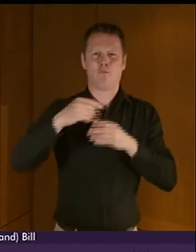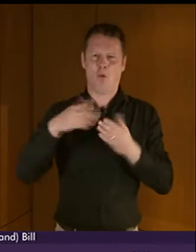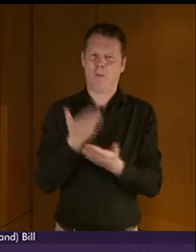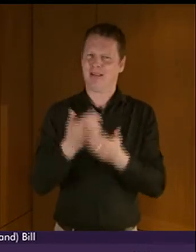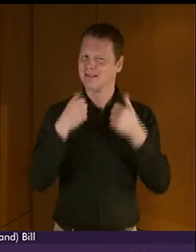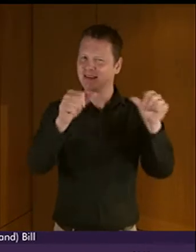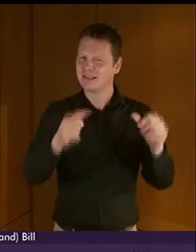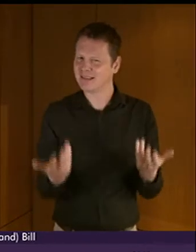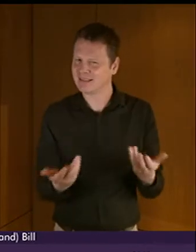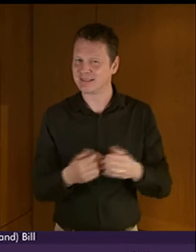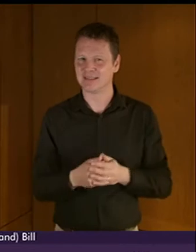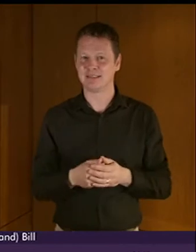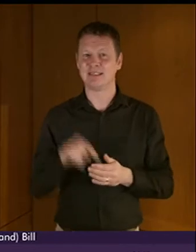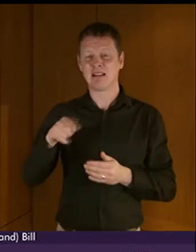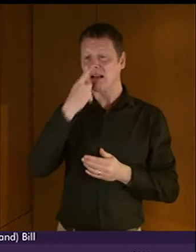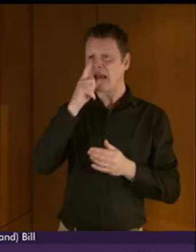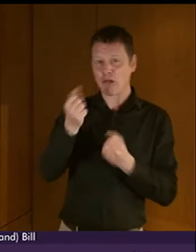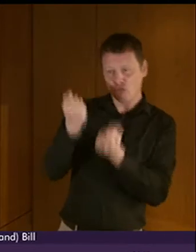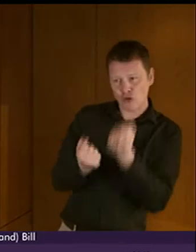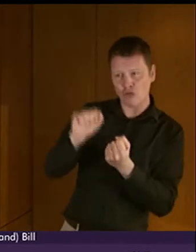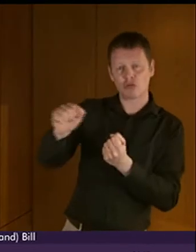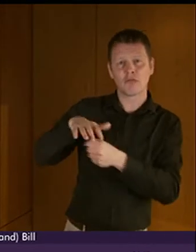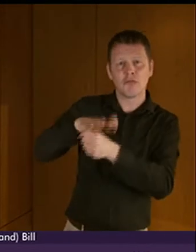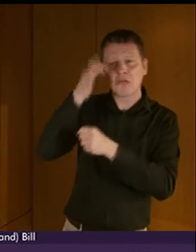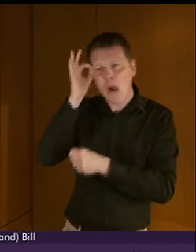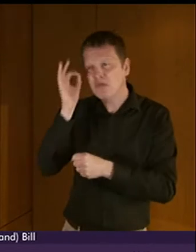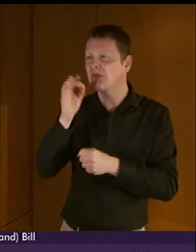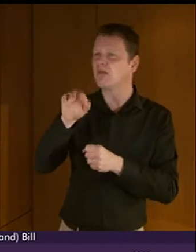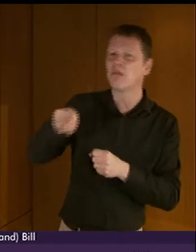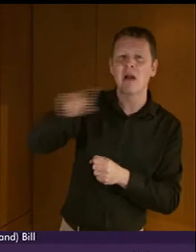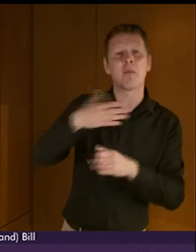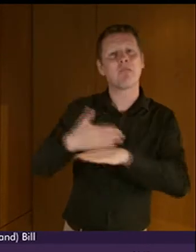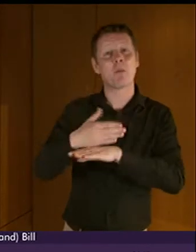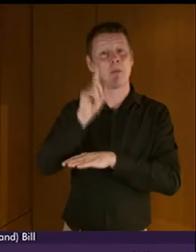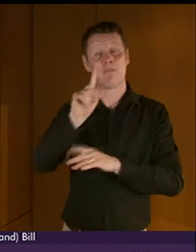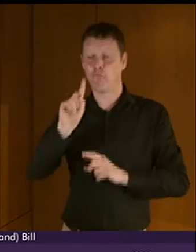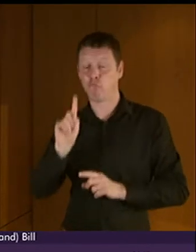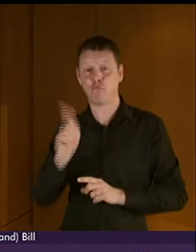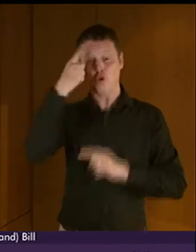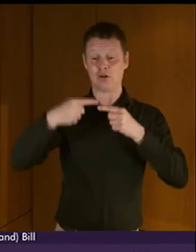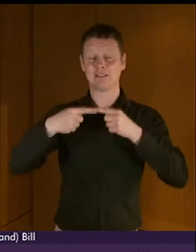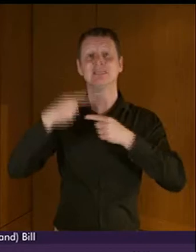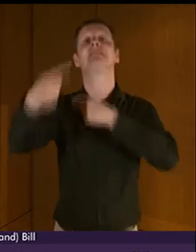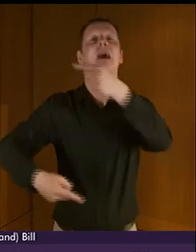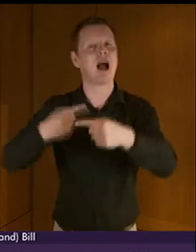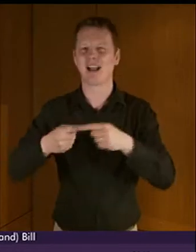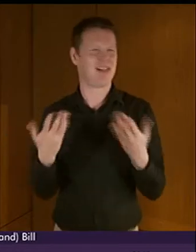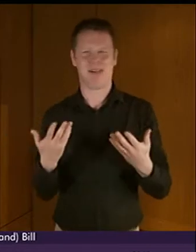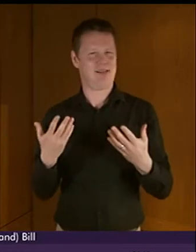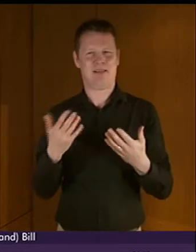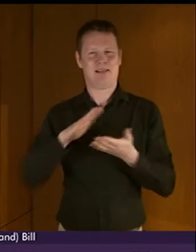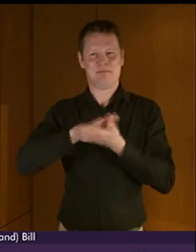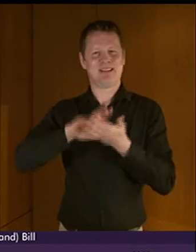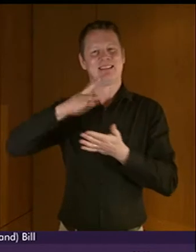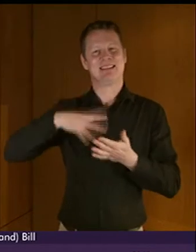authorities in their plans will be used to judge performance. However, as the first cycle of plans will not include such information, this will not take effect until the